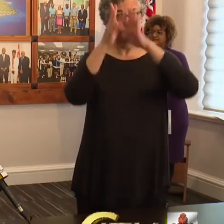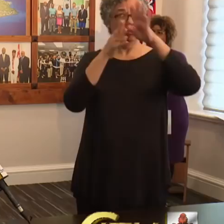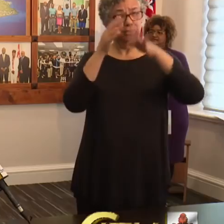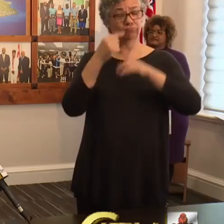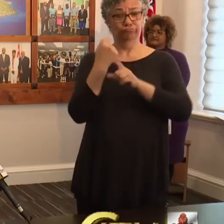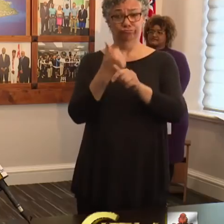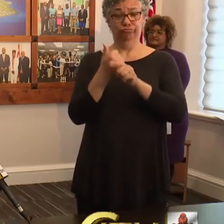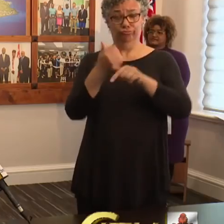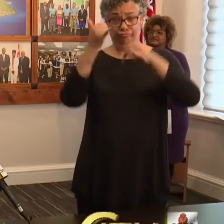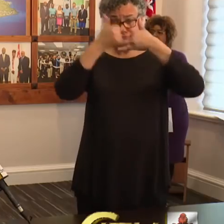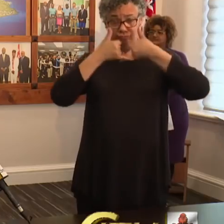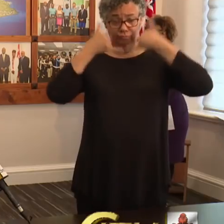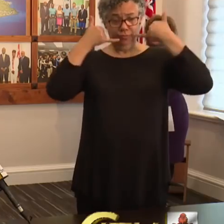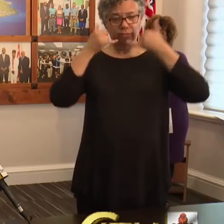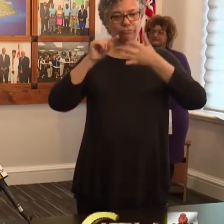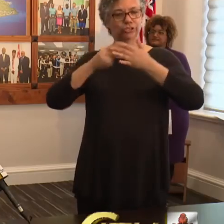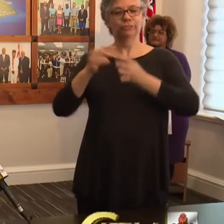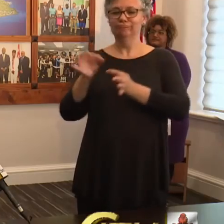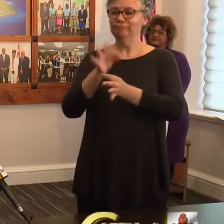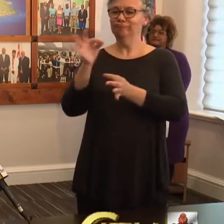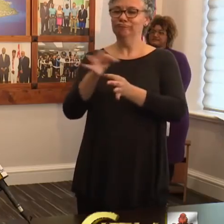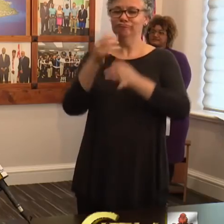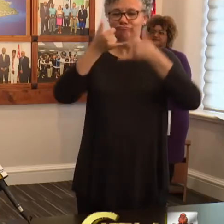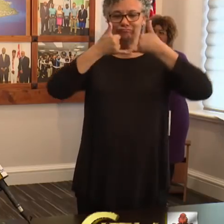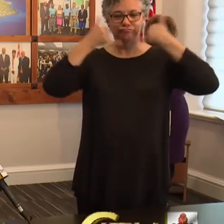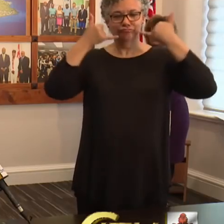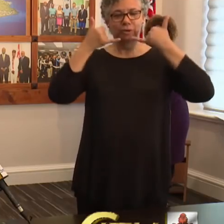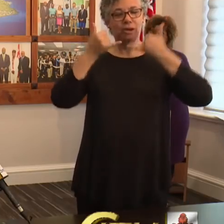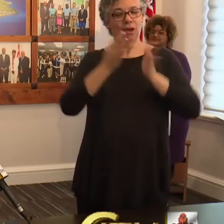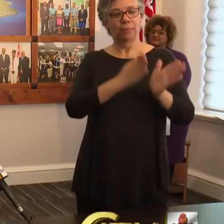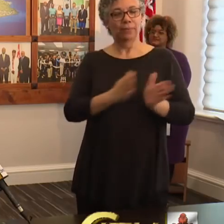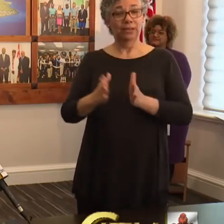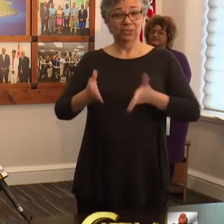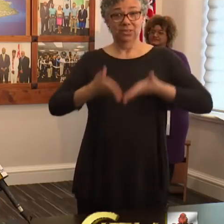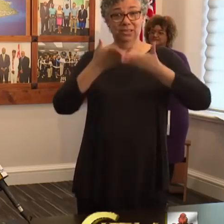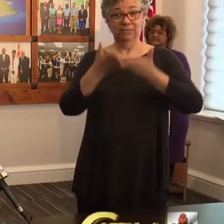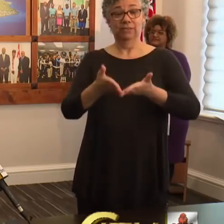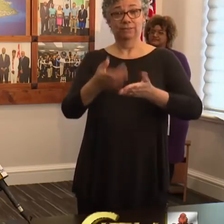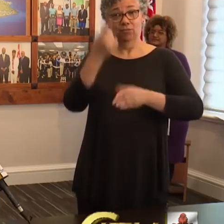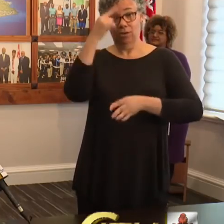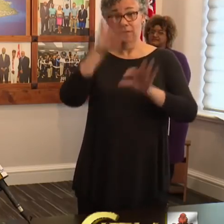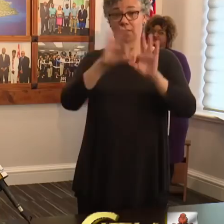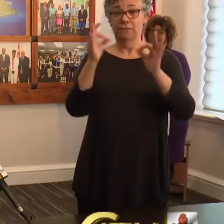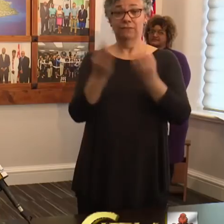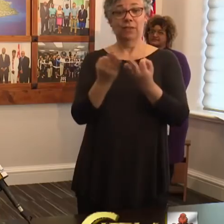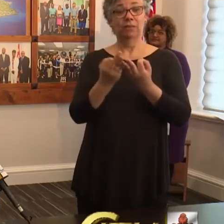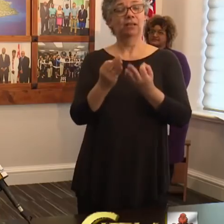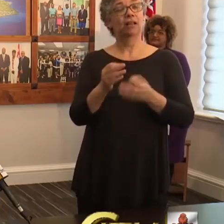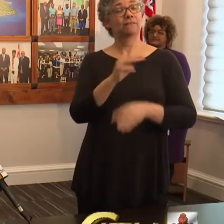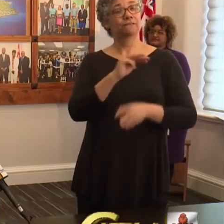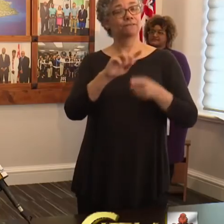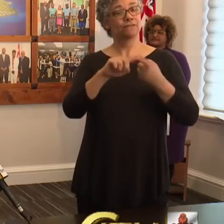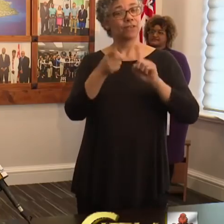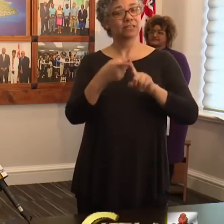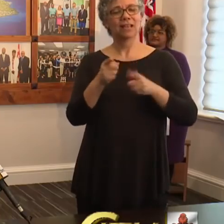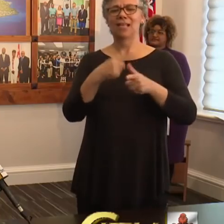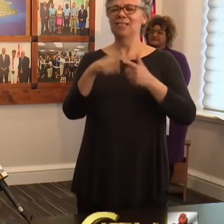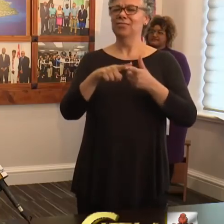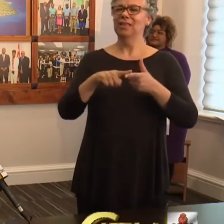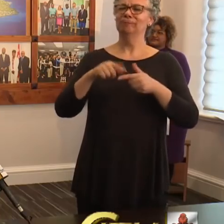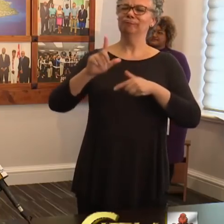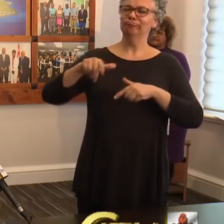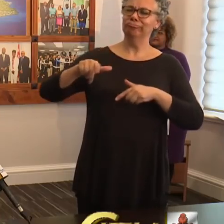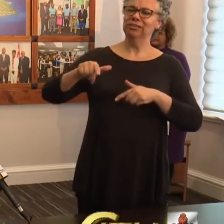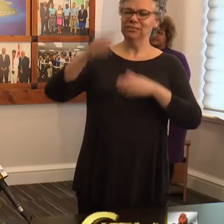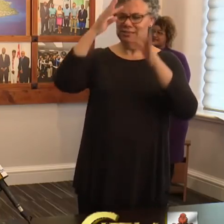herself, she started this initiative with the intention to provide masks for her family and friends and later decided to get the government on board with